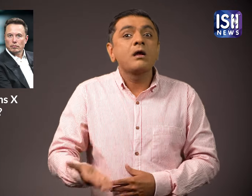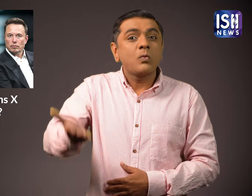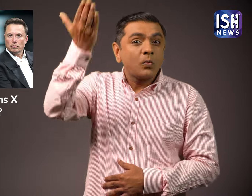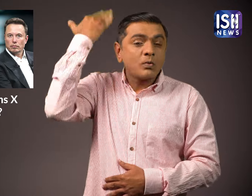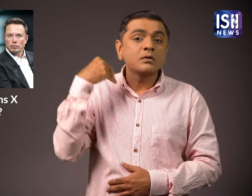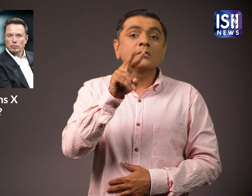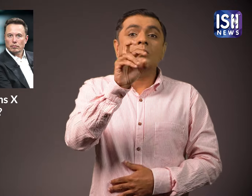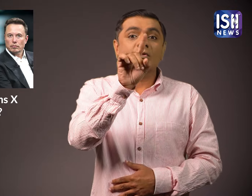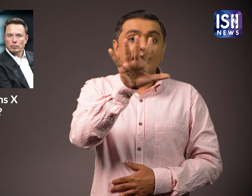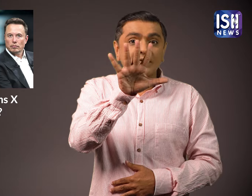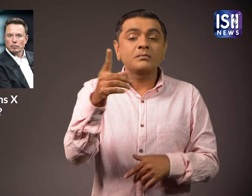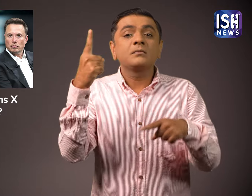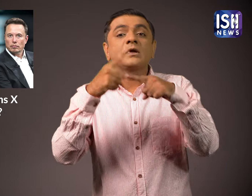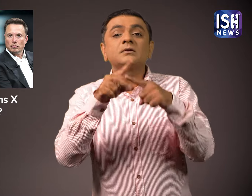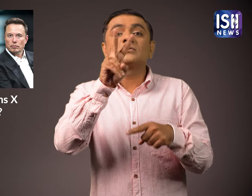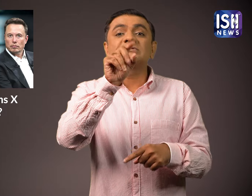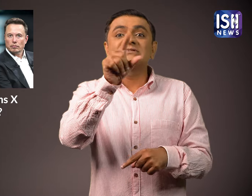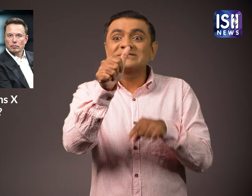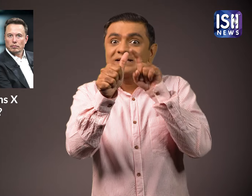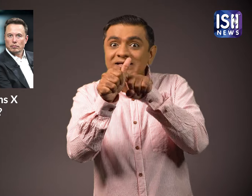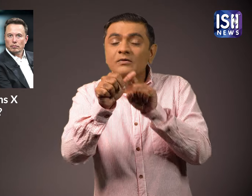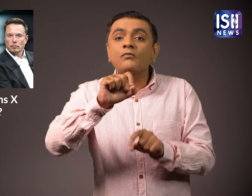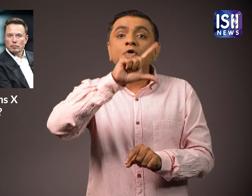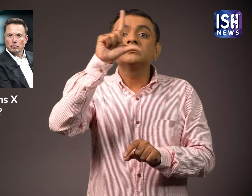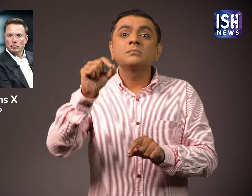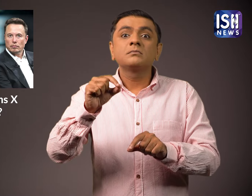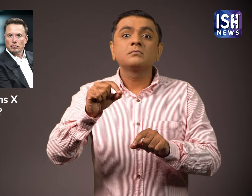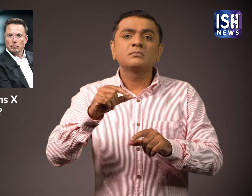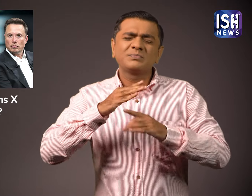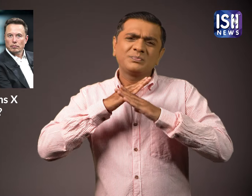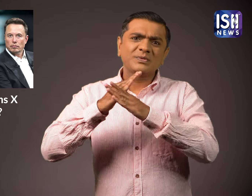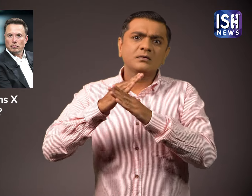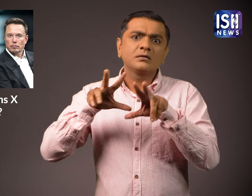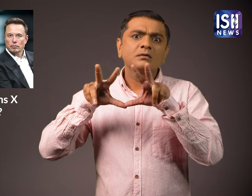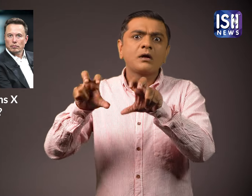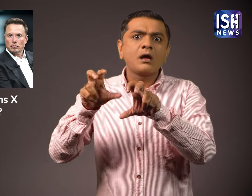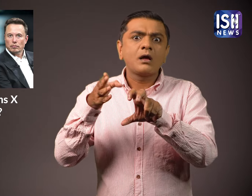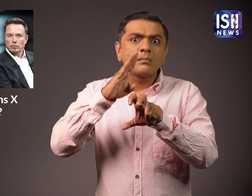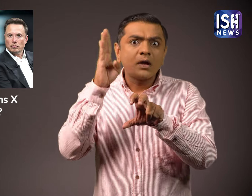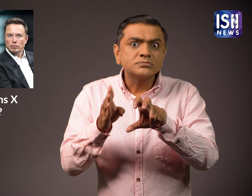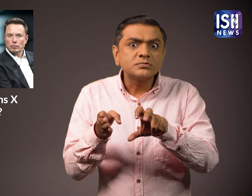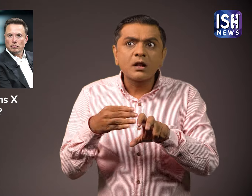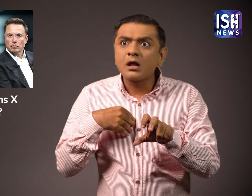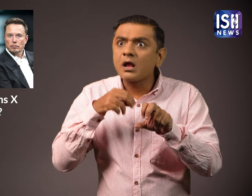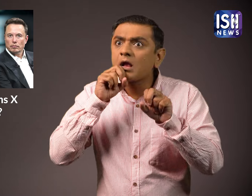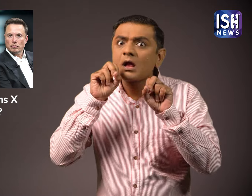In 2015 and 16, WhatsApp was also temporarily banned in Brazil. Shocking, right?